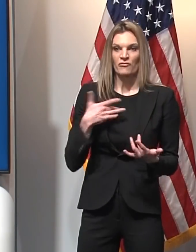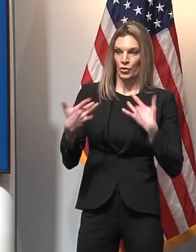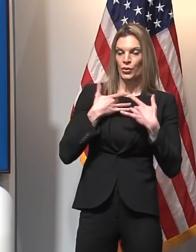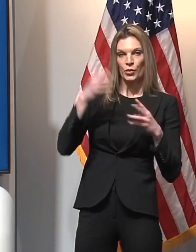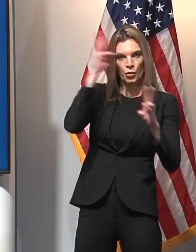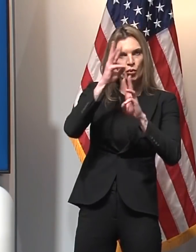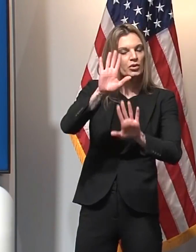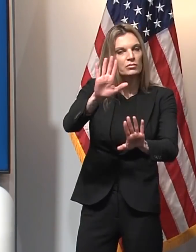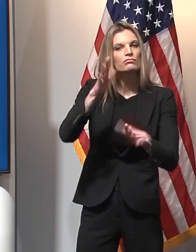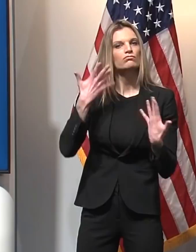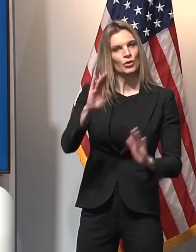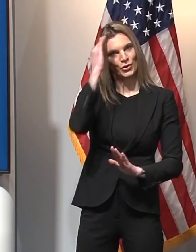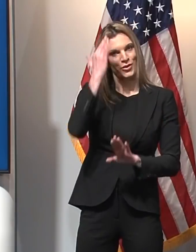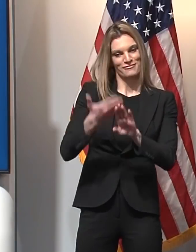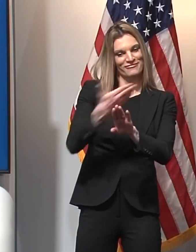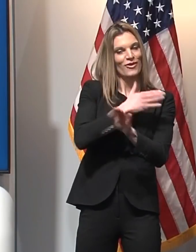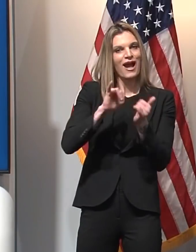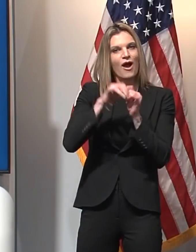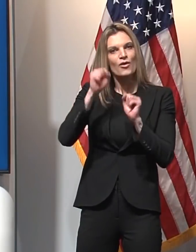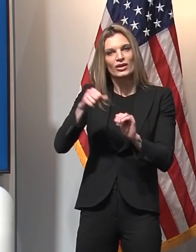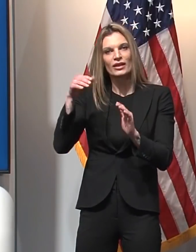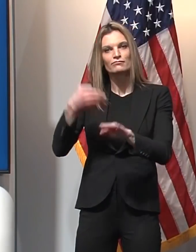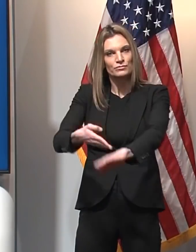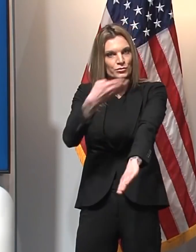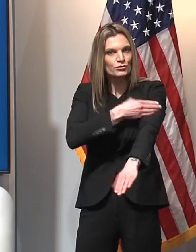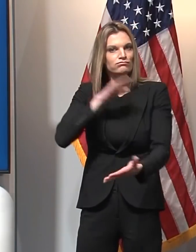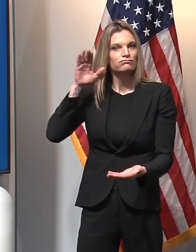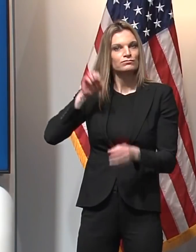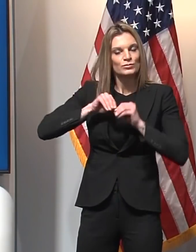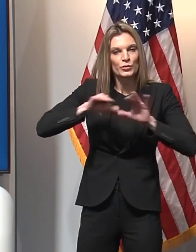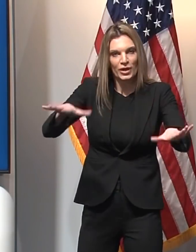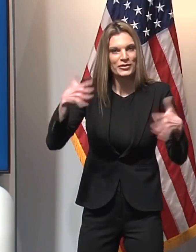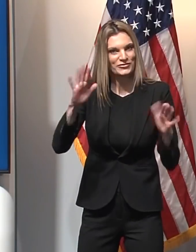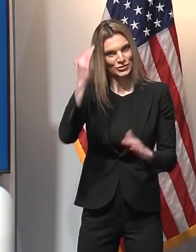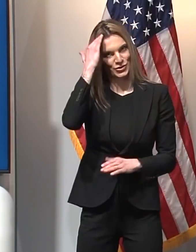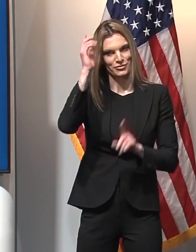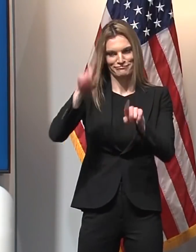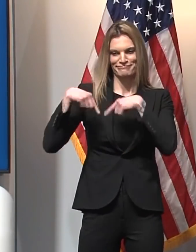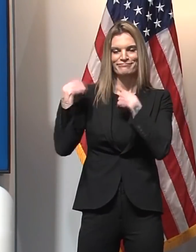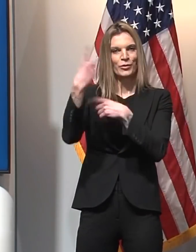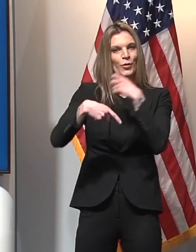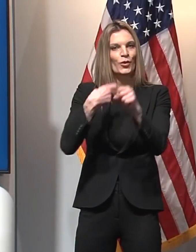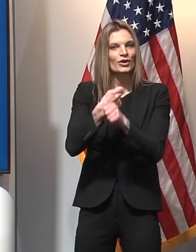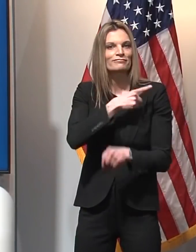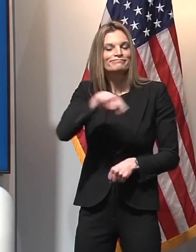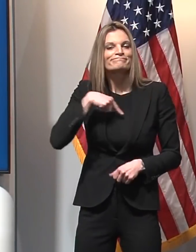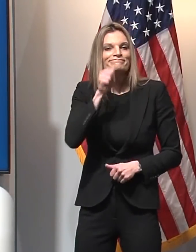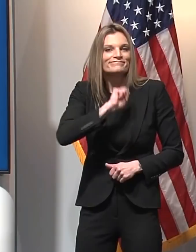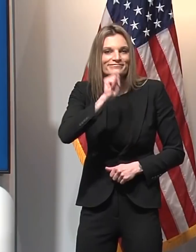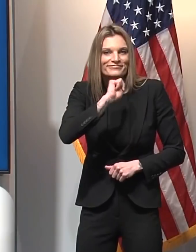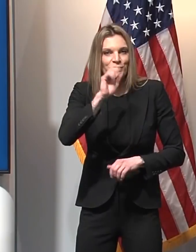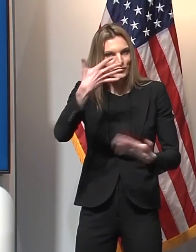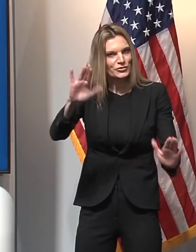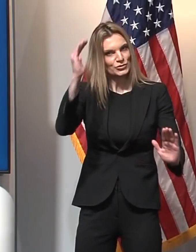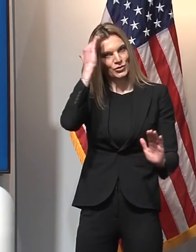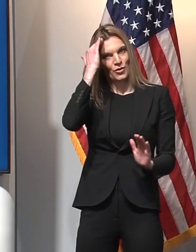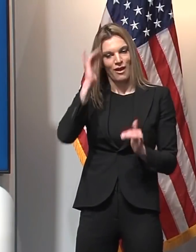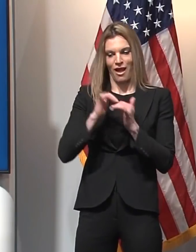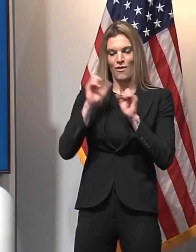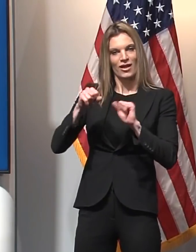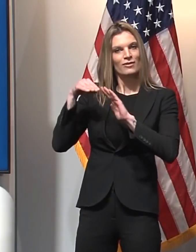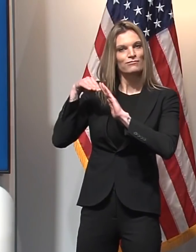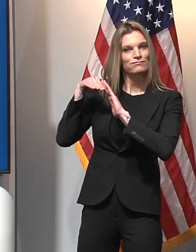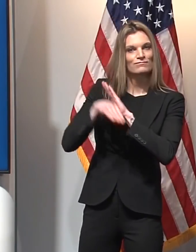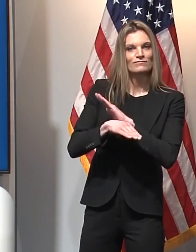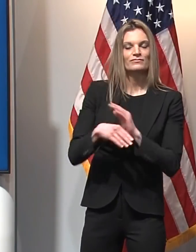spread, and it's the same thing Michiganders have been doing so well for the past year to slow the spread of the virus and bring our curve